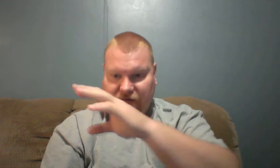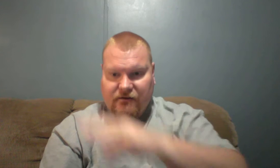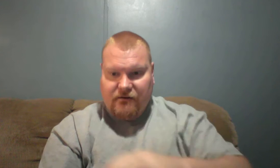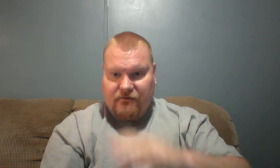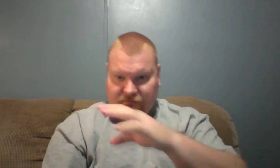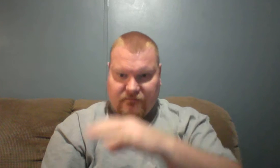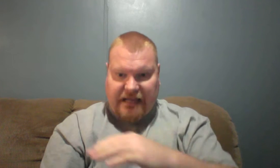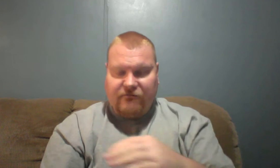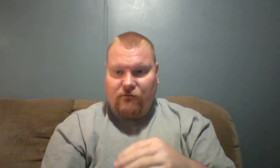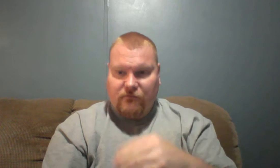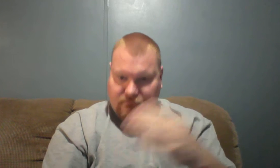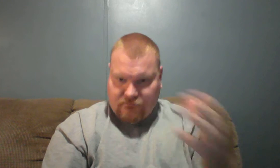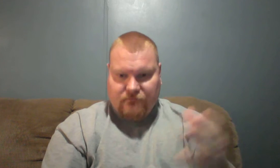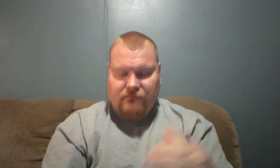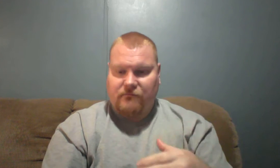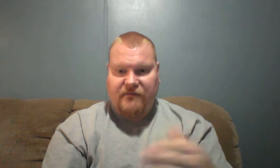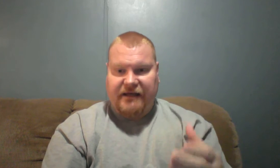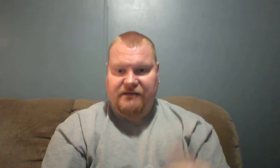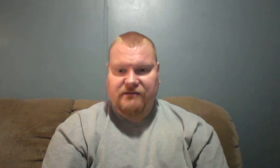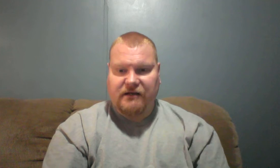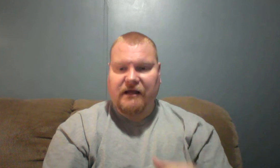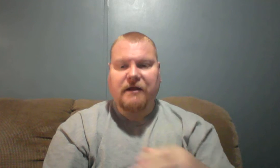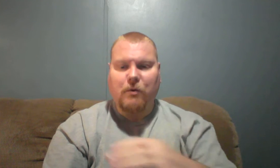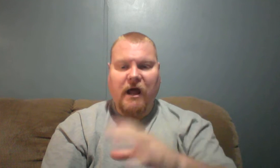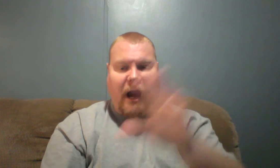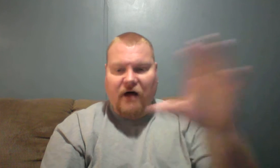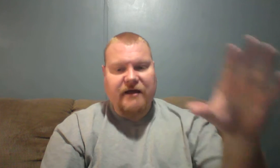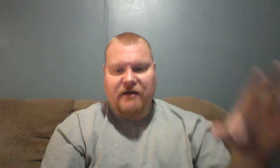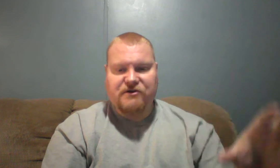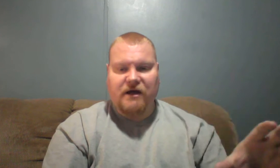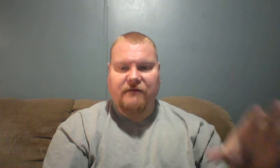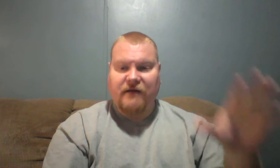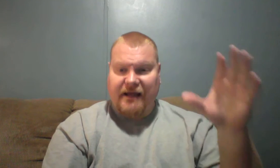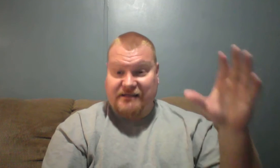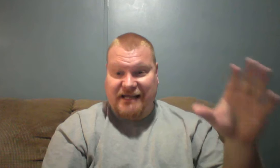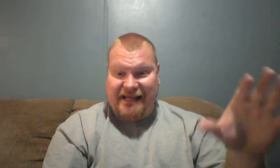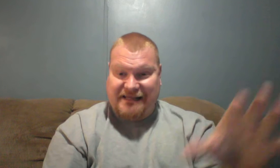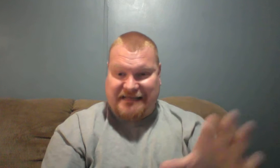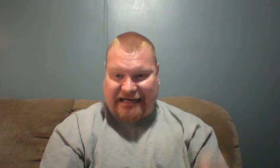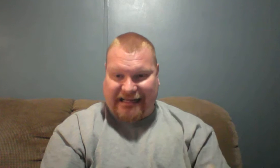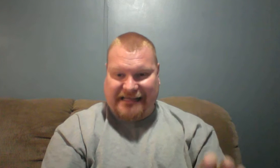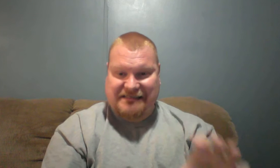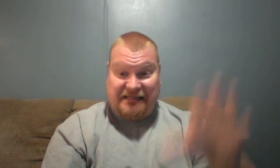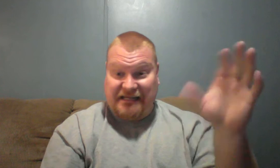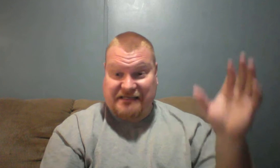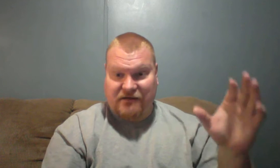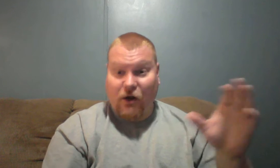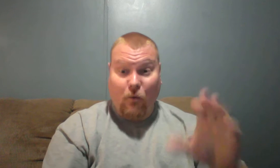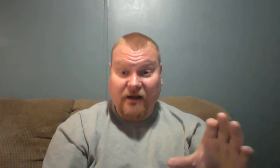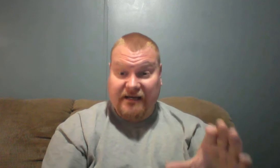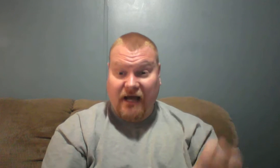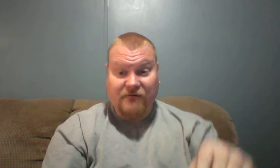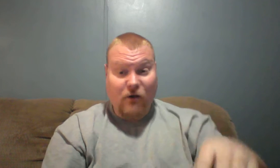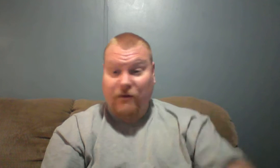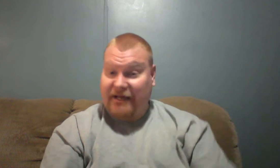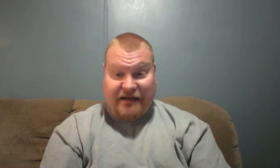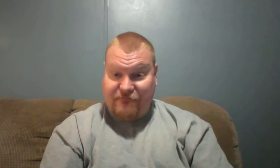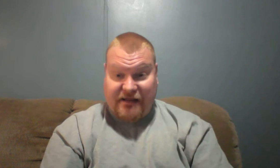evil things. All the other stuff and sins that it listed and listed wasn't enough. We got to invent